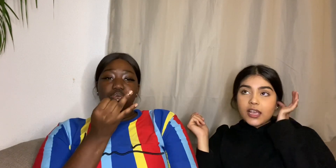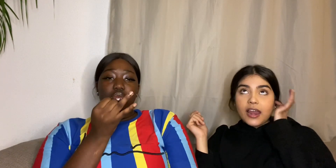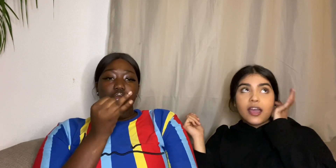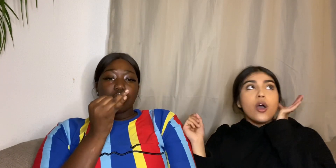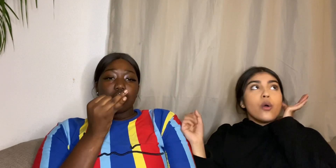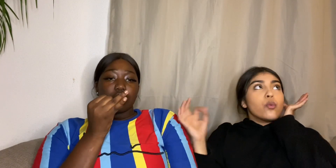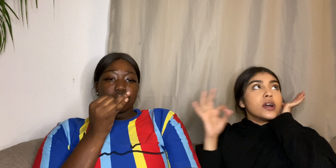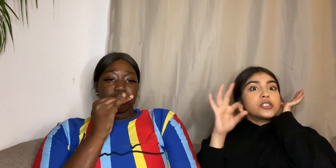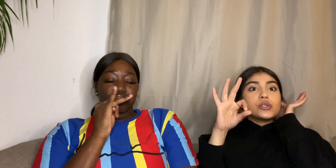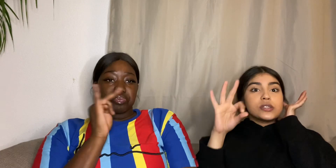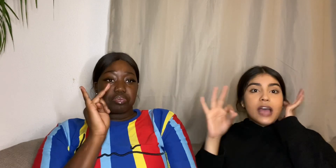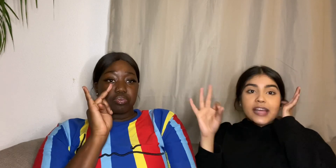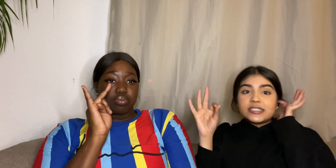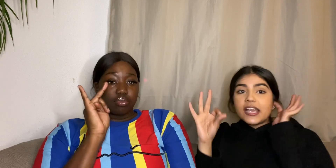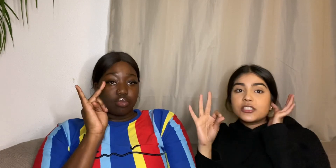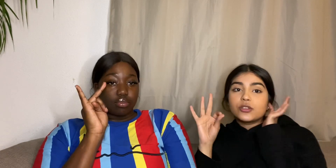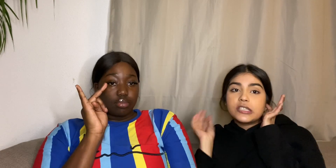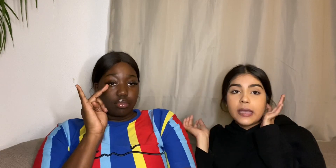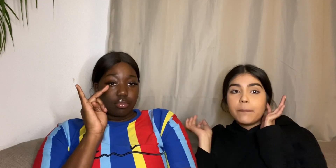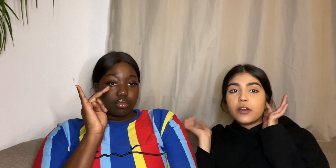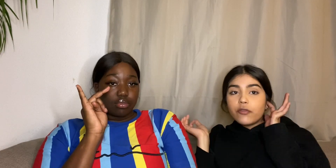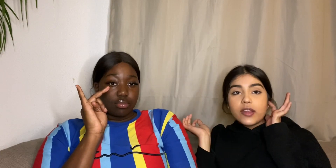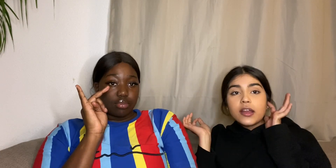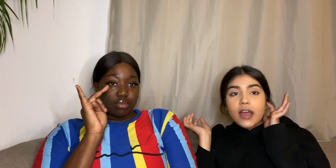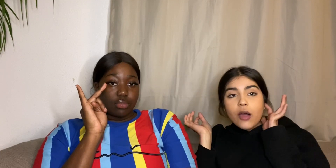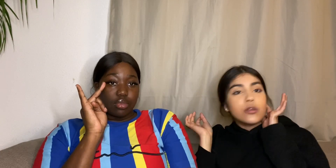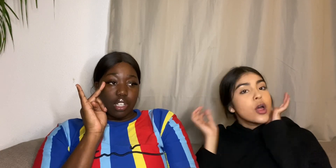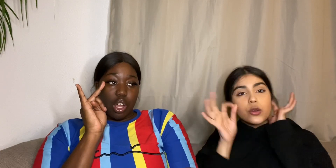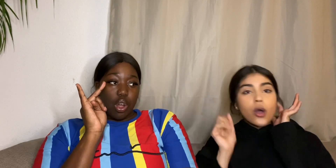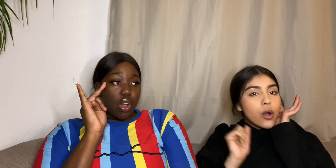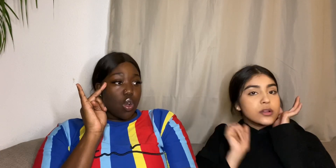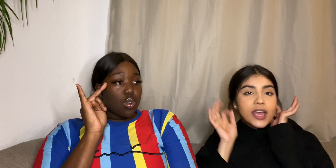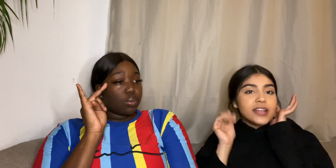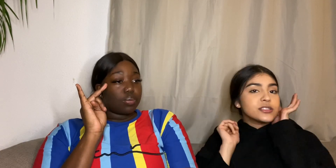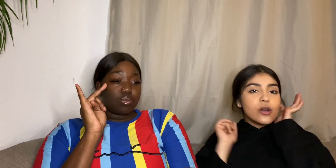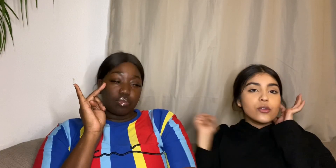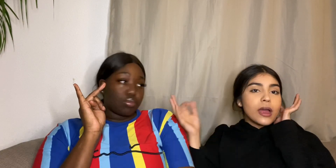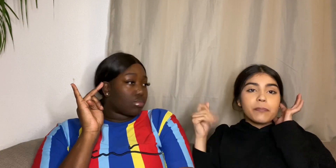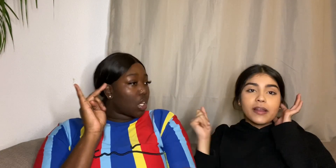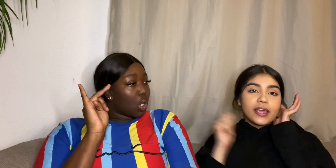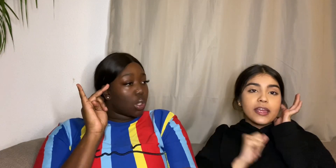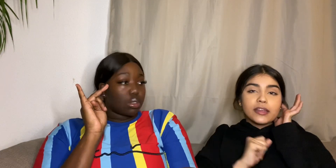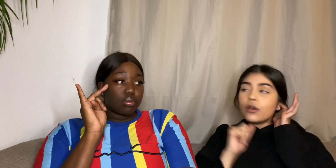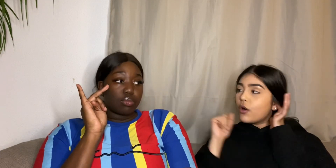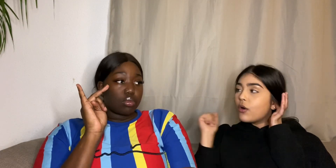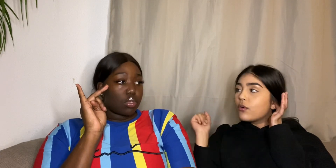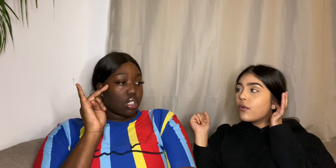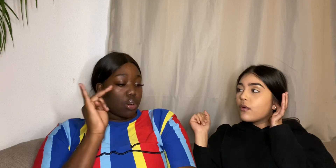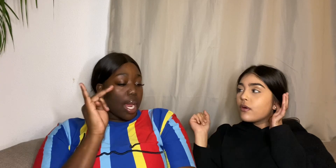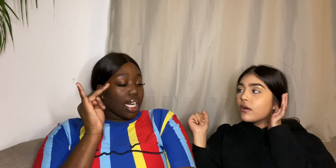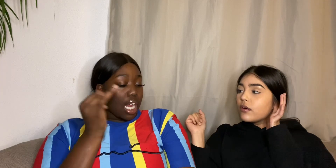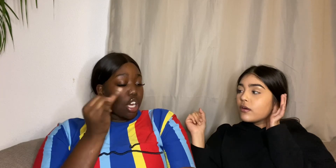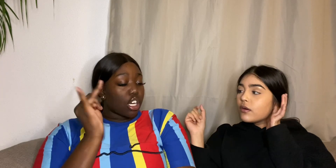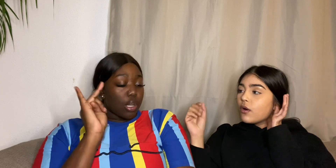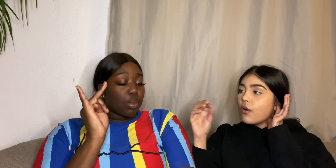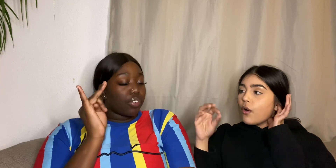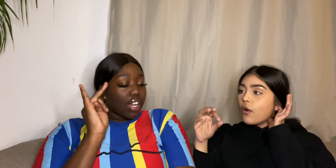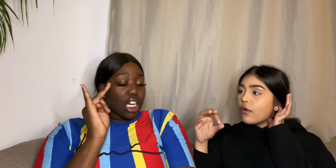like What should I say So she can put her finger down No No That's no We are playing No All right I know you put your finger down